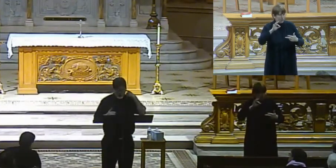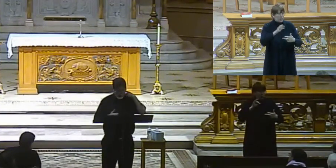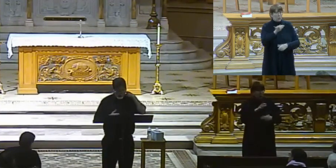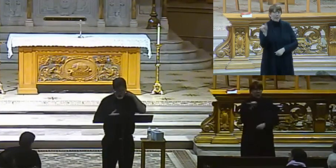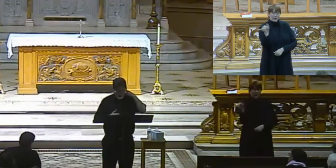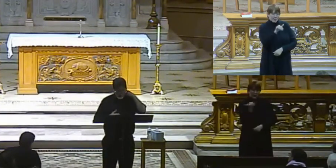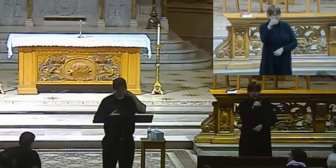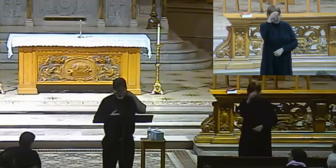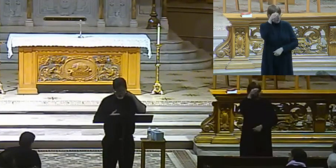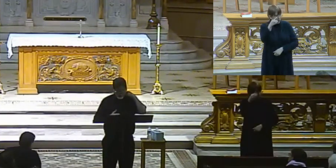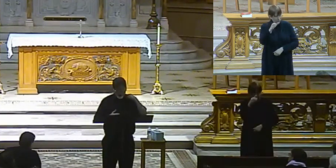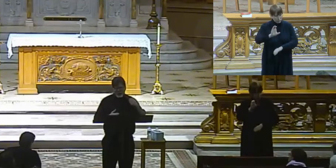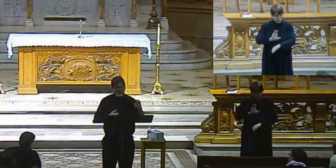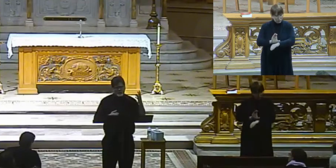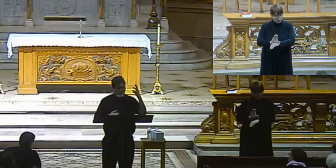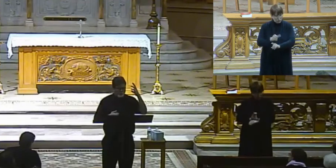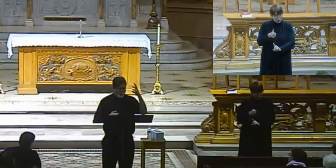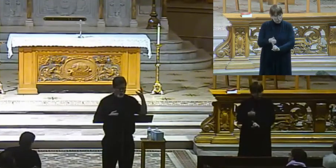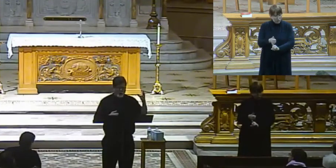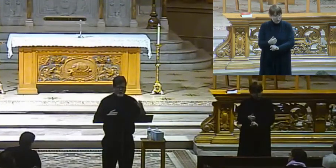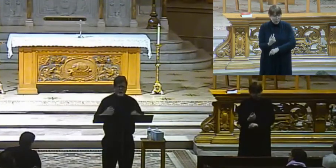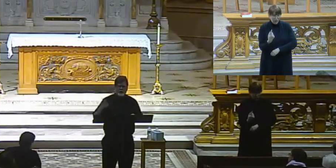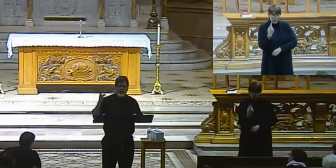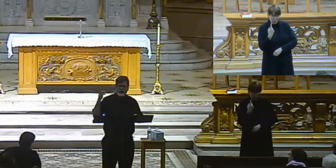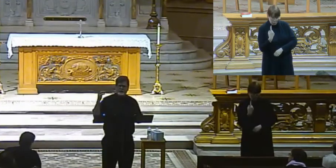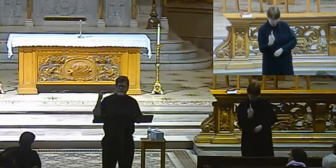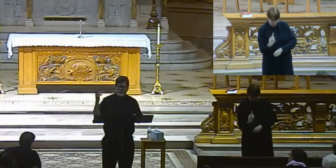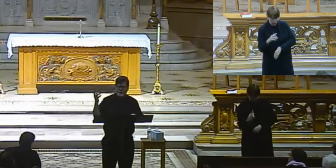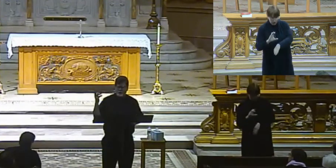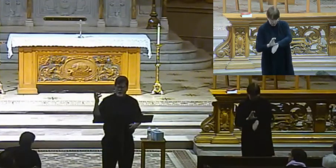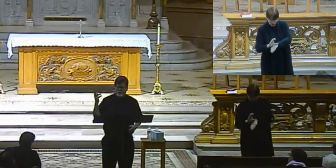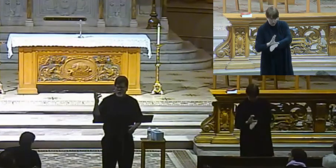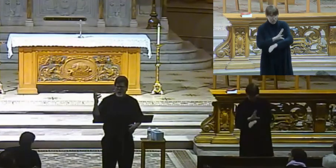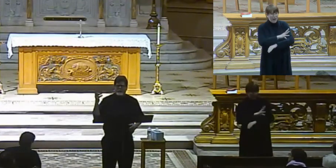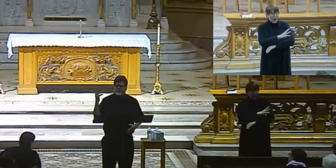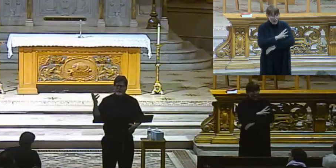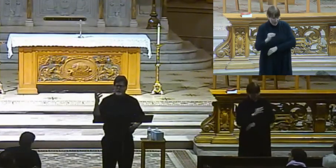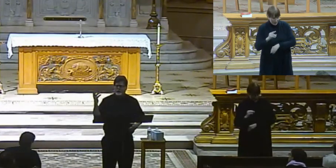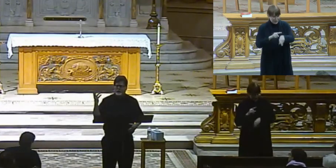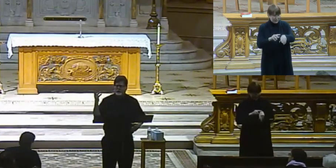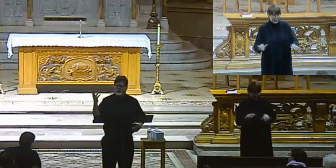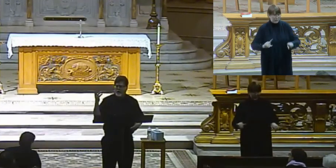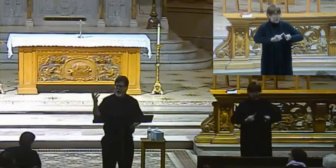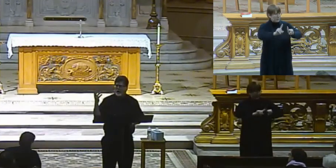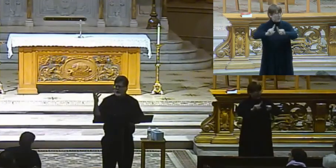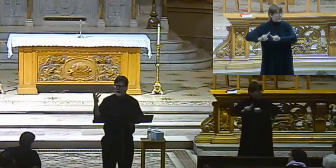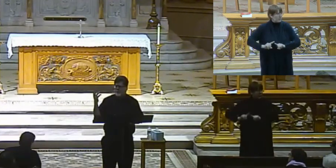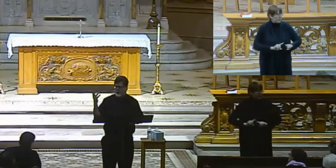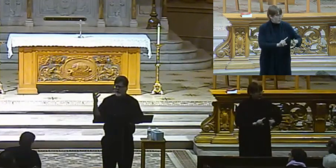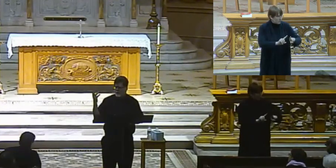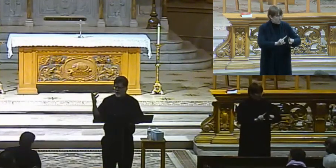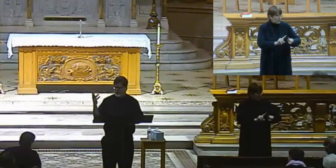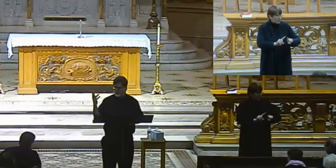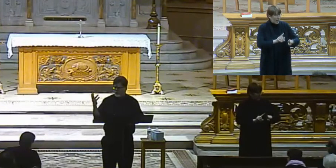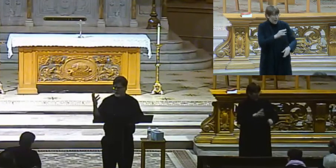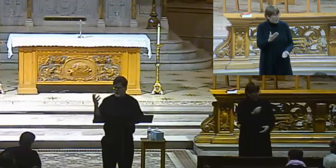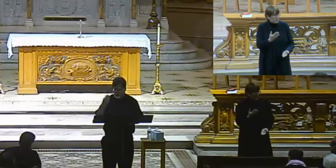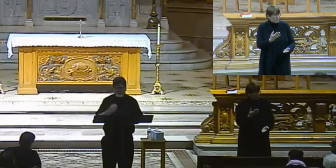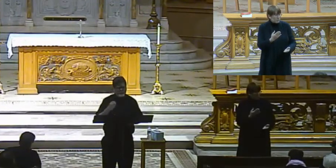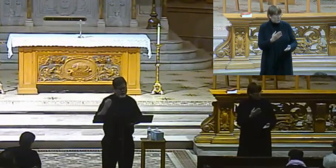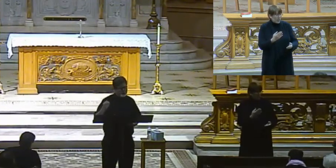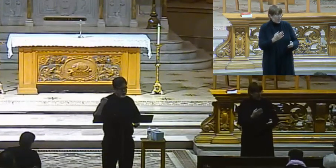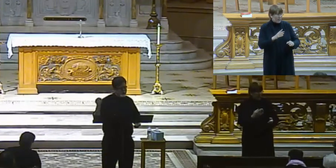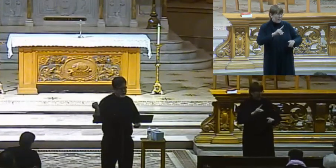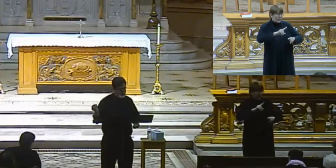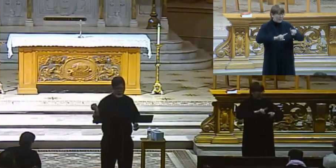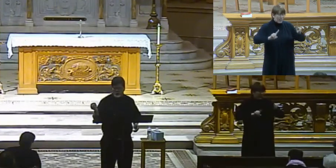talk about the church. The church is both one and diverse. And diversity is not a bad thing, all right? We're going